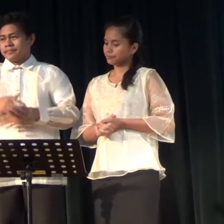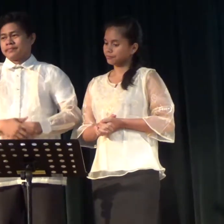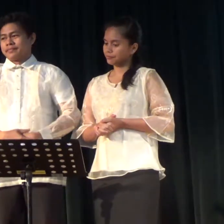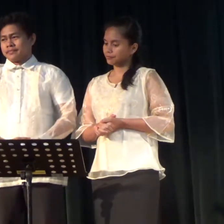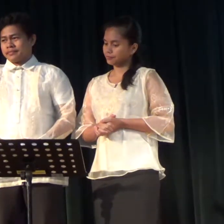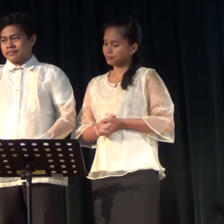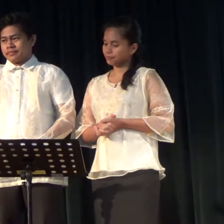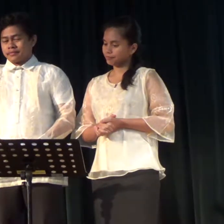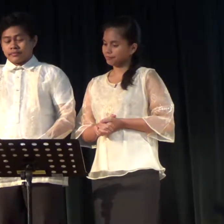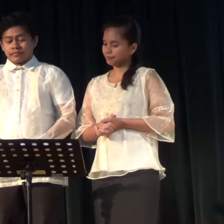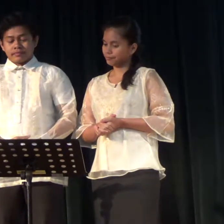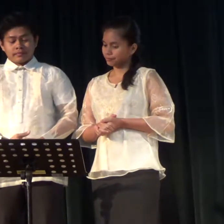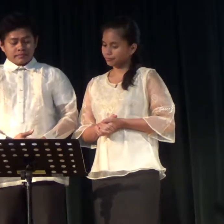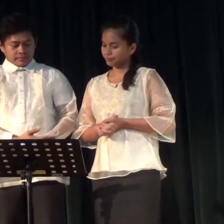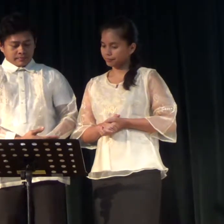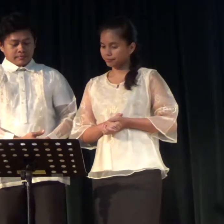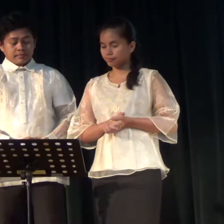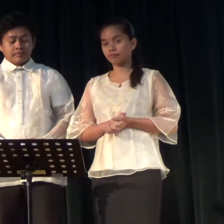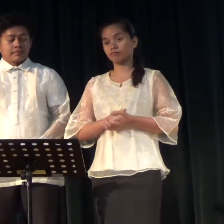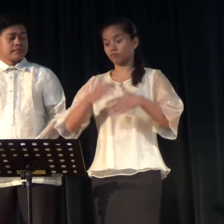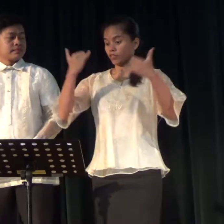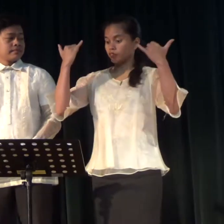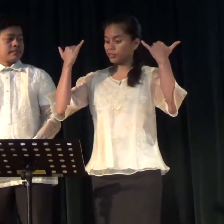knowledge that you have shared all of us